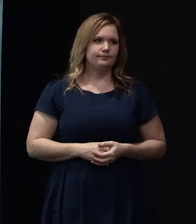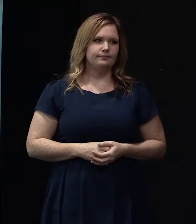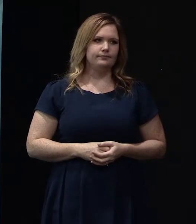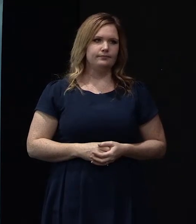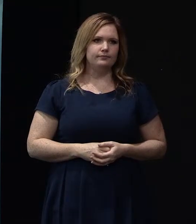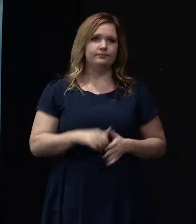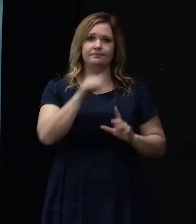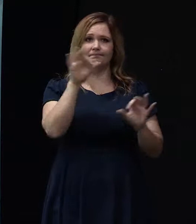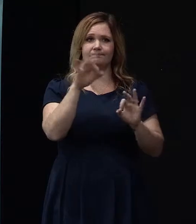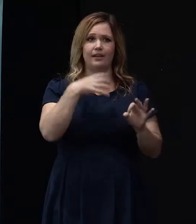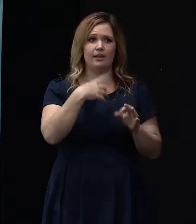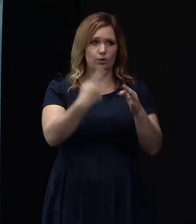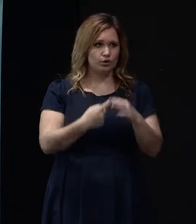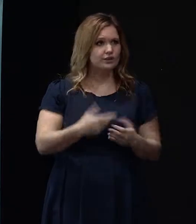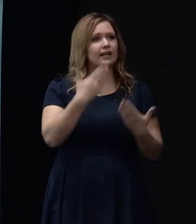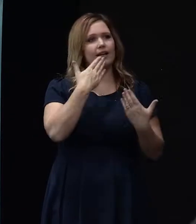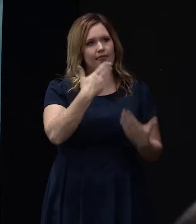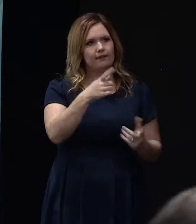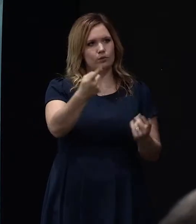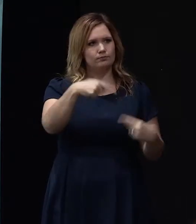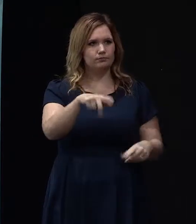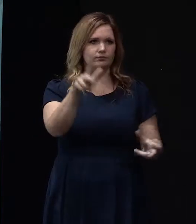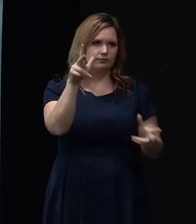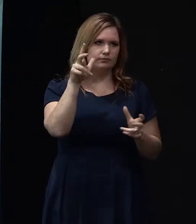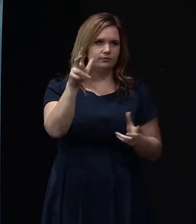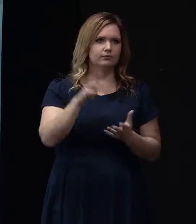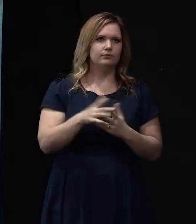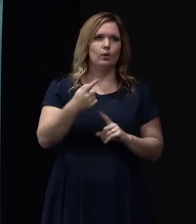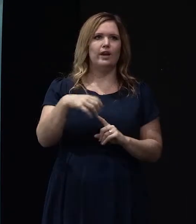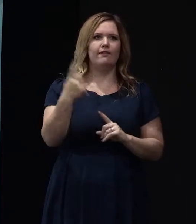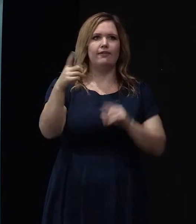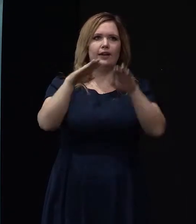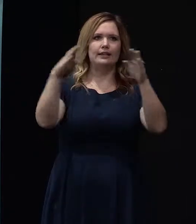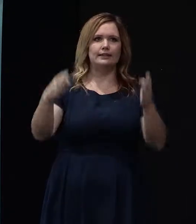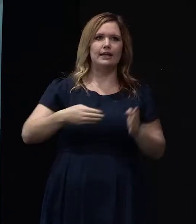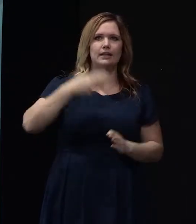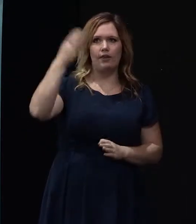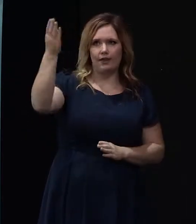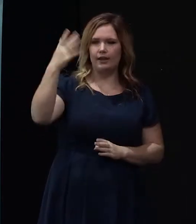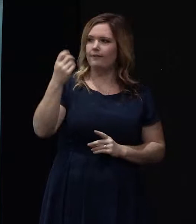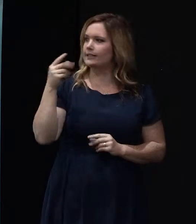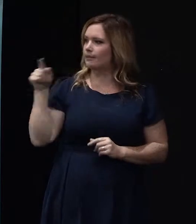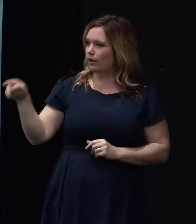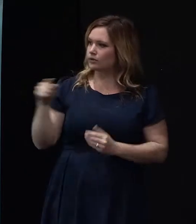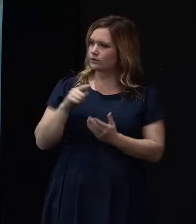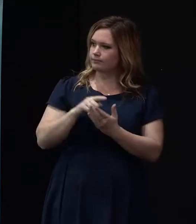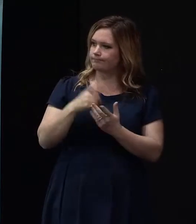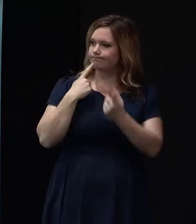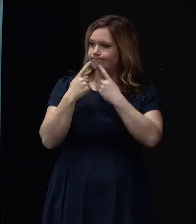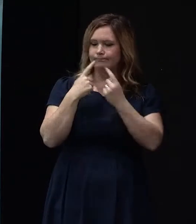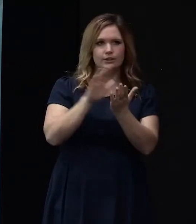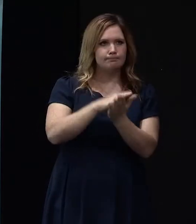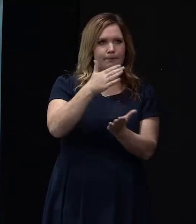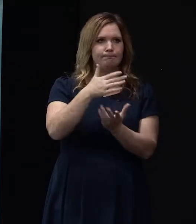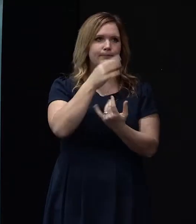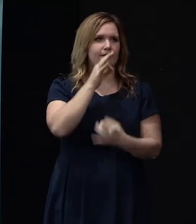Well, look, if there are no further questions, thank you again very much for coming. We do have a standout there where some of these publications are available